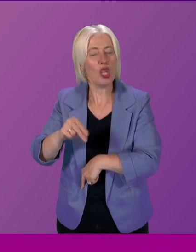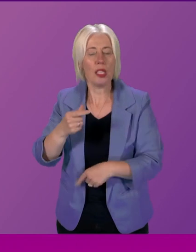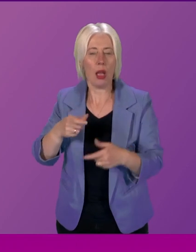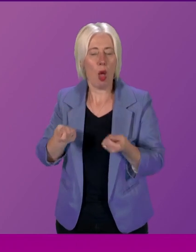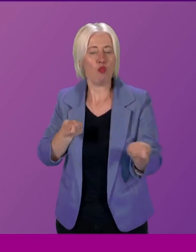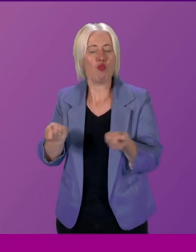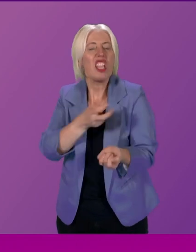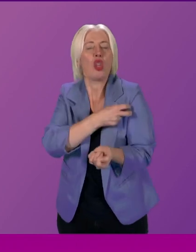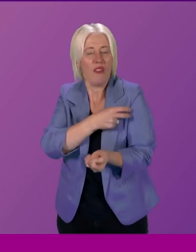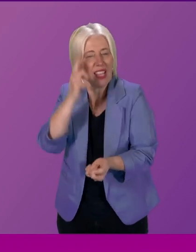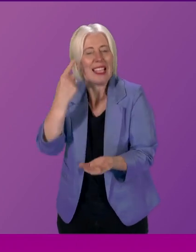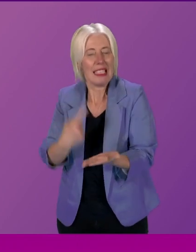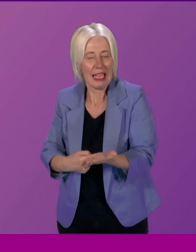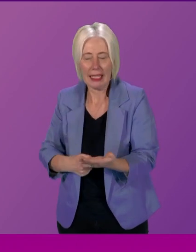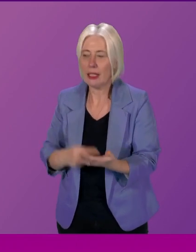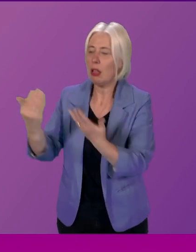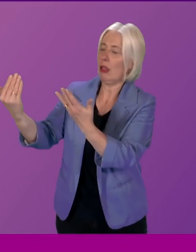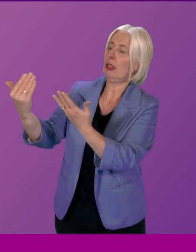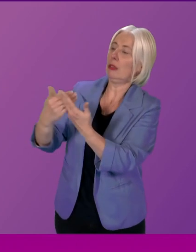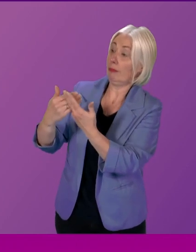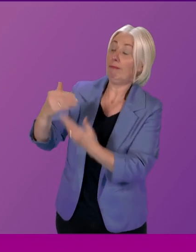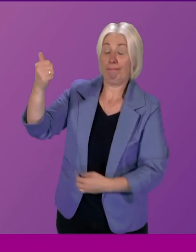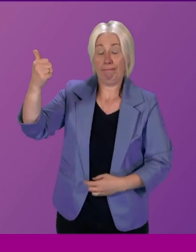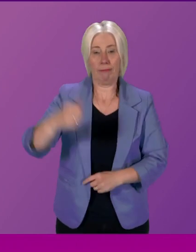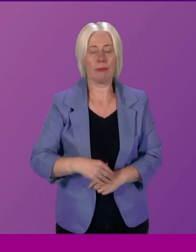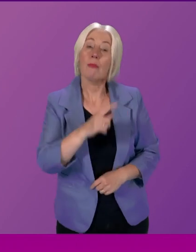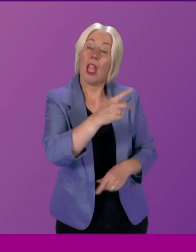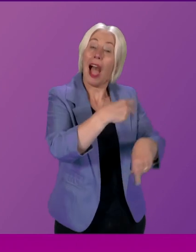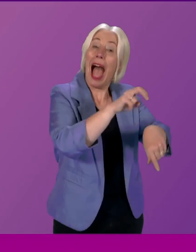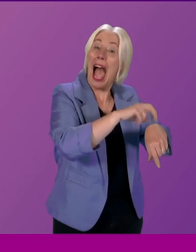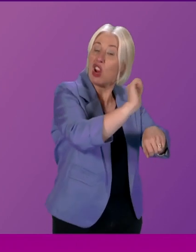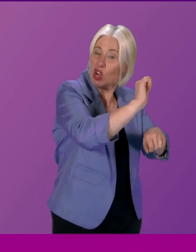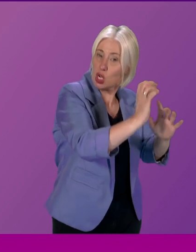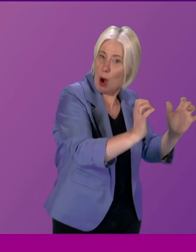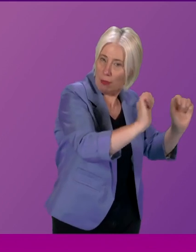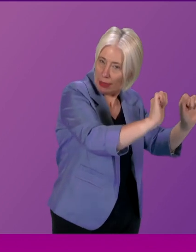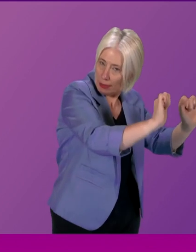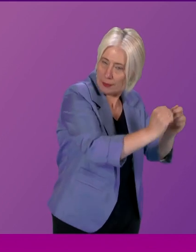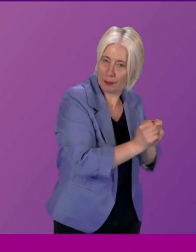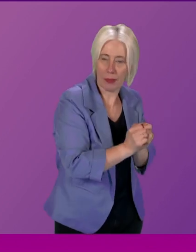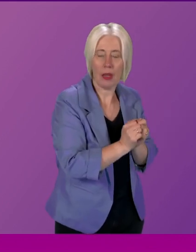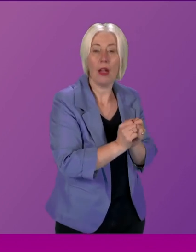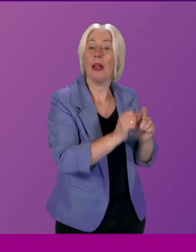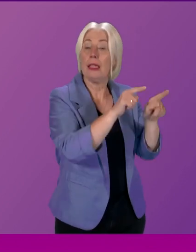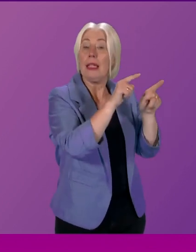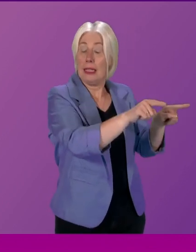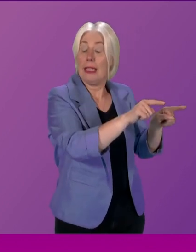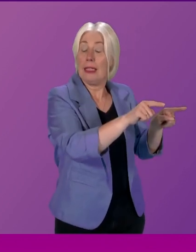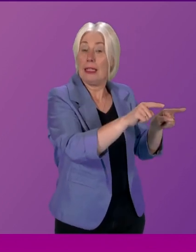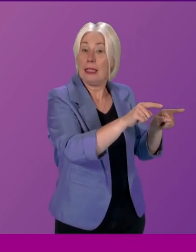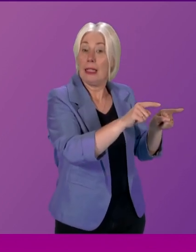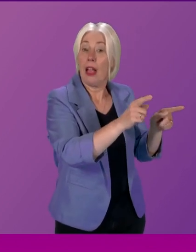Jackson-Carlo. It is interesting that in the Irish Parliament, the Comca Maralda speaker there has this